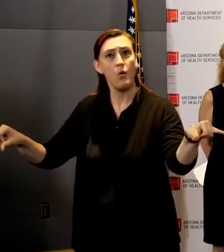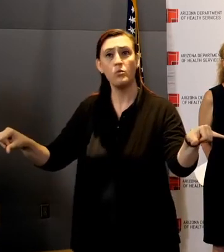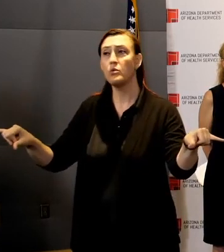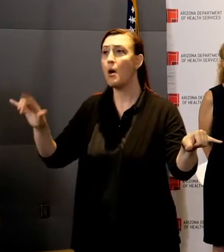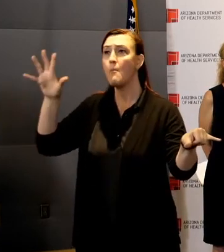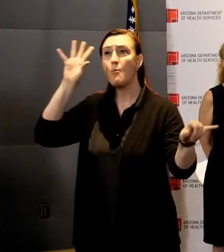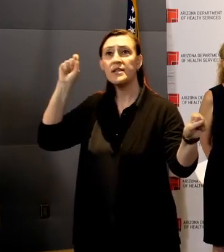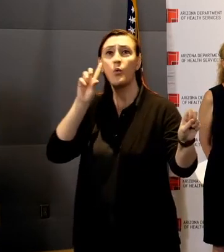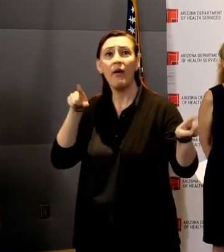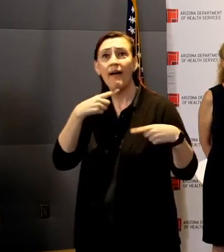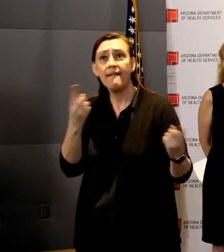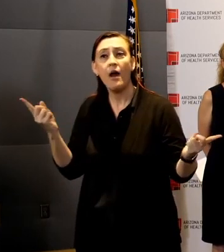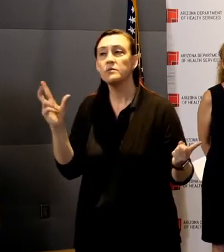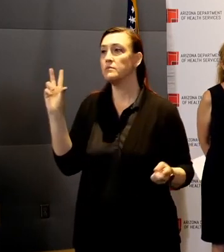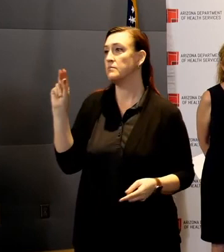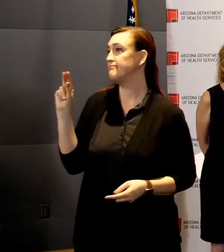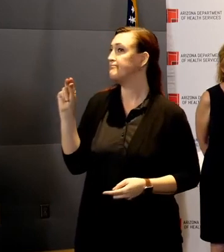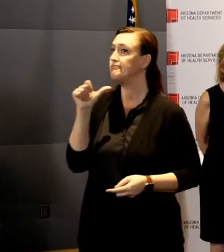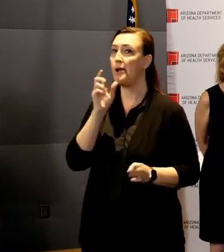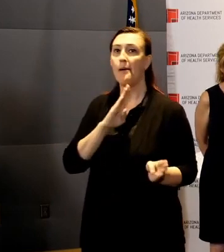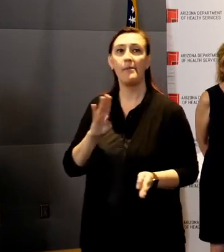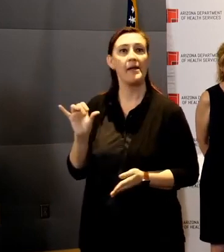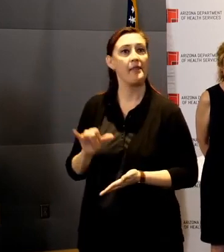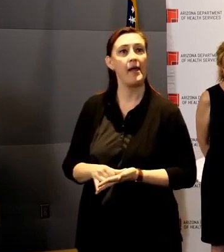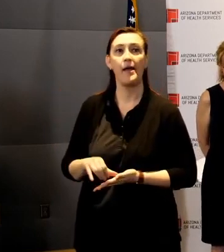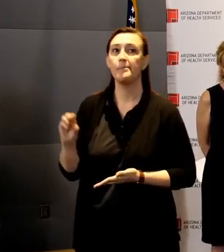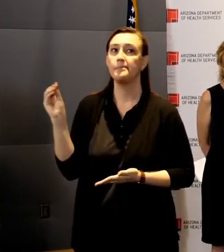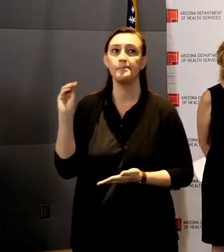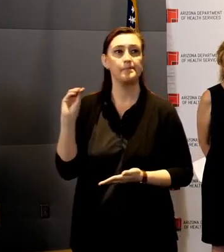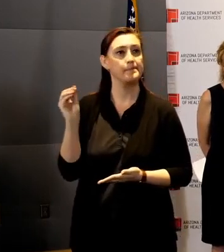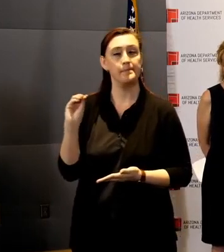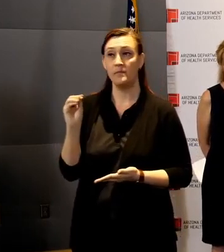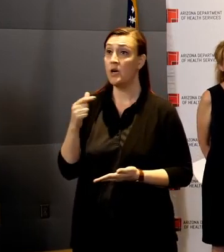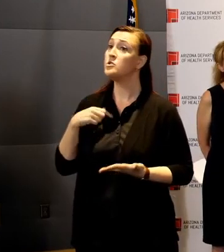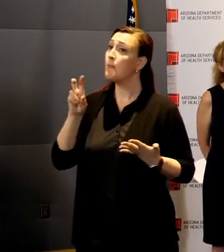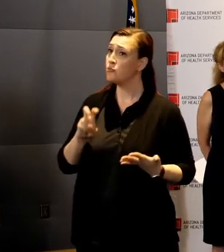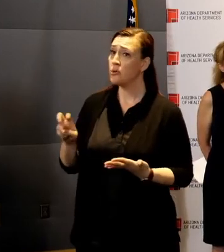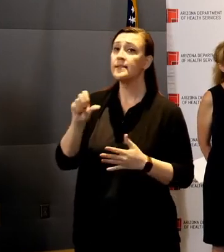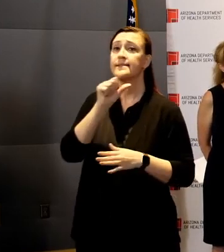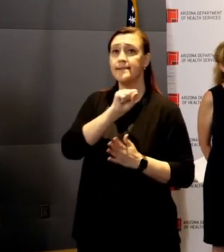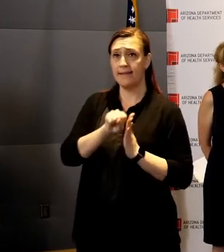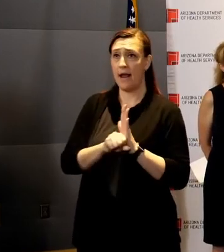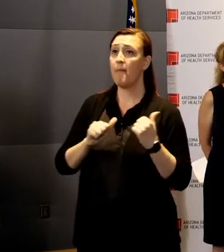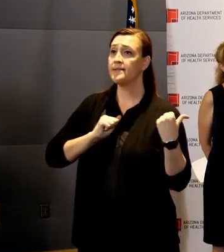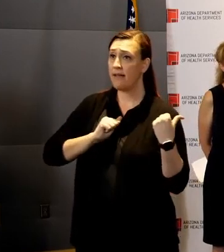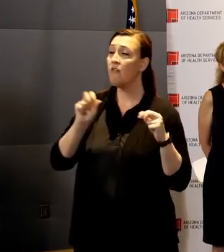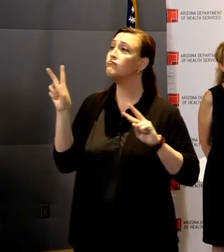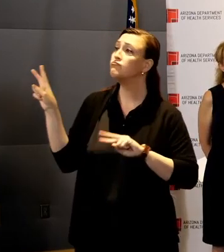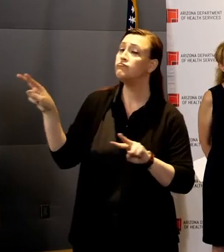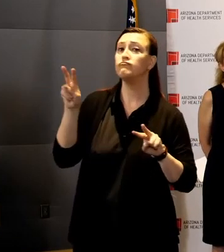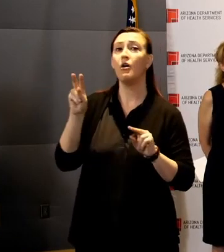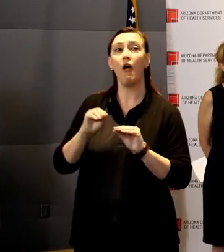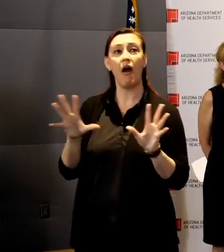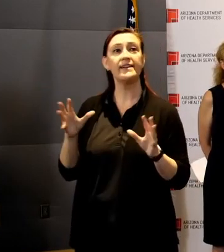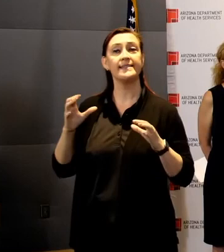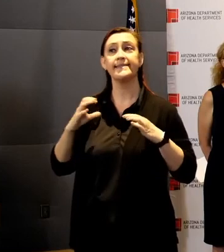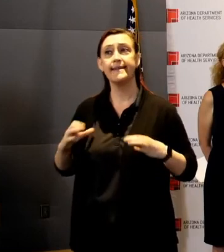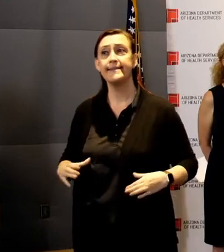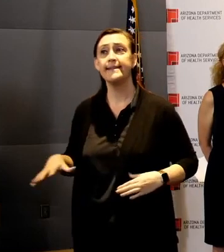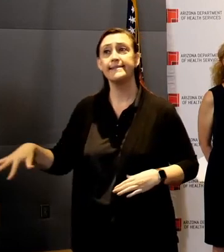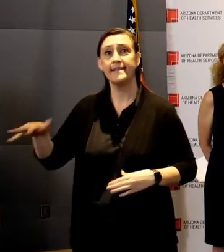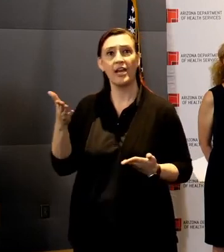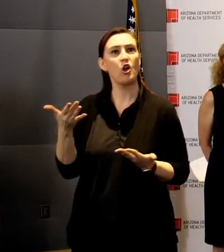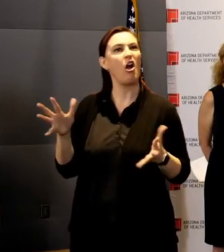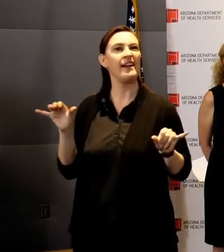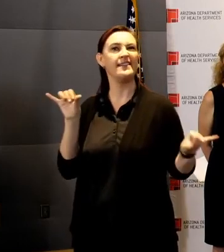President's Coronavirus Task Force. As I travel around the state, it's obvious that citizens around the state are already